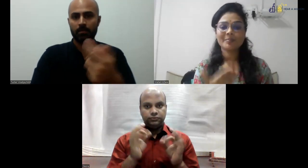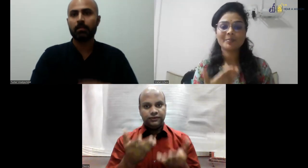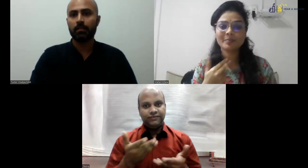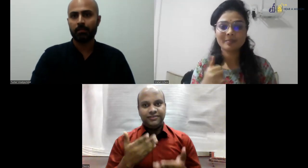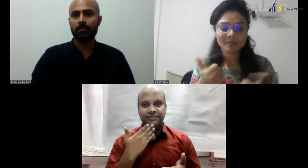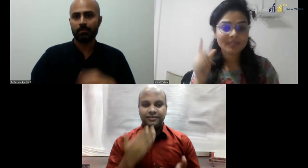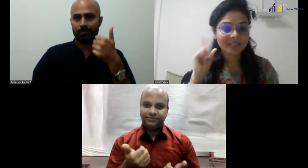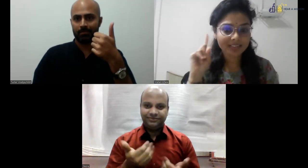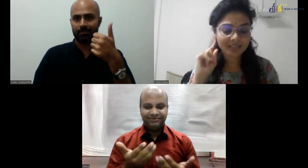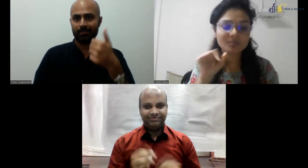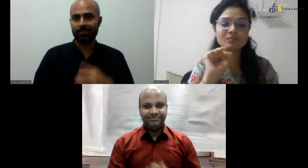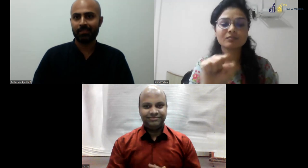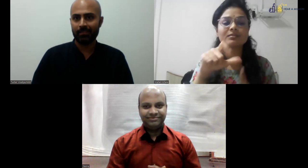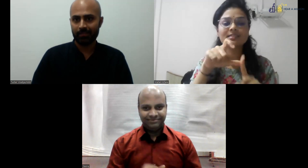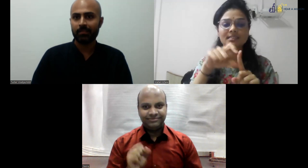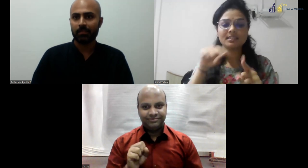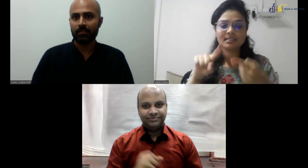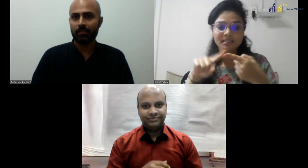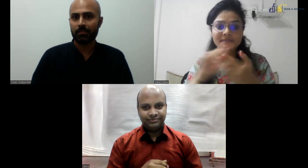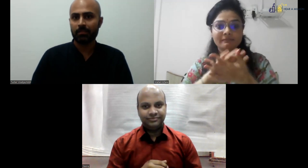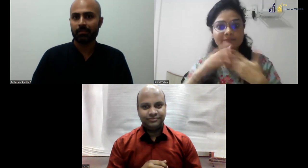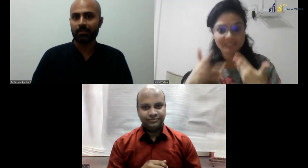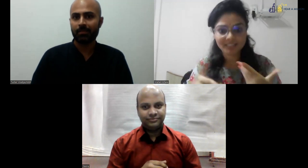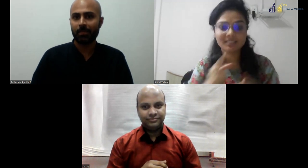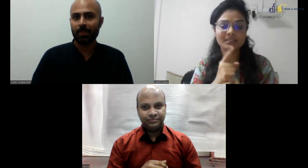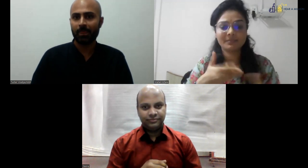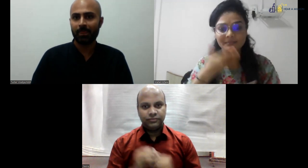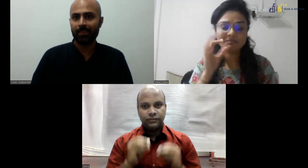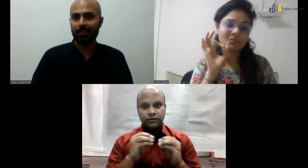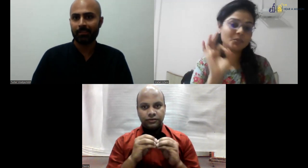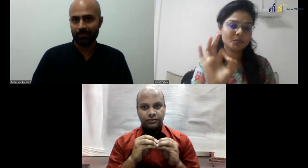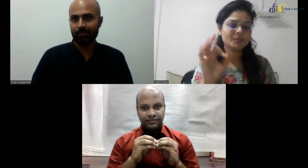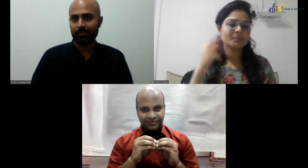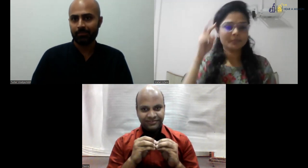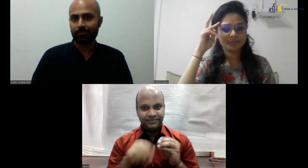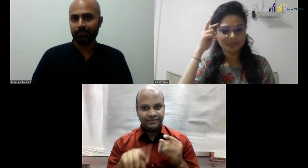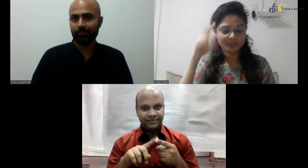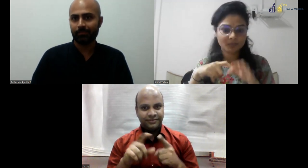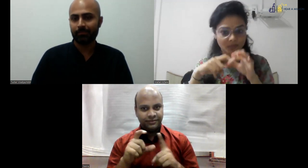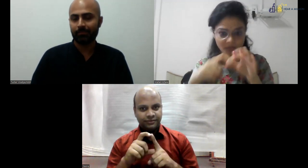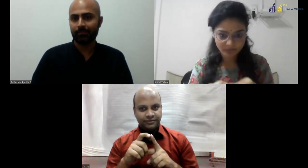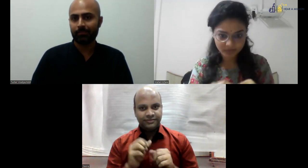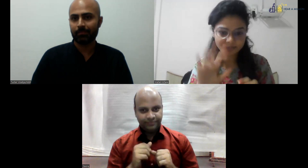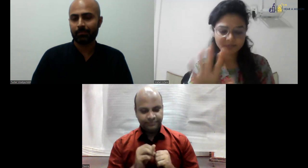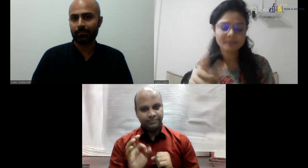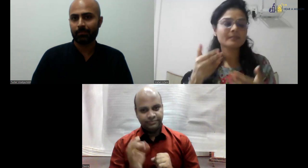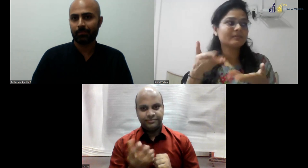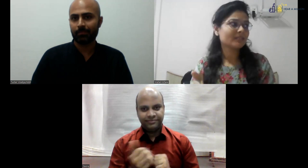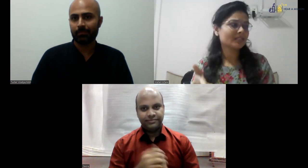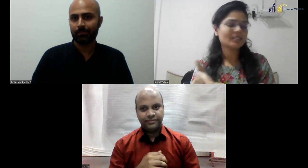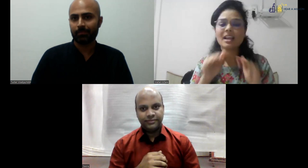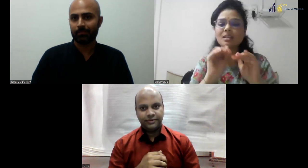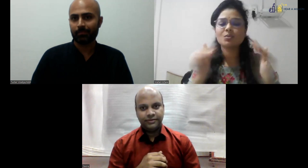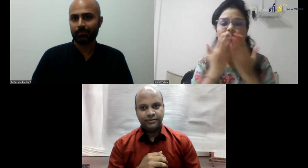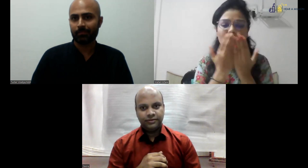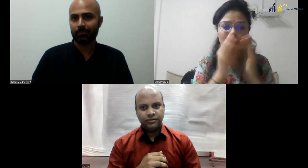Hi, can you see me? Thank you. Hello, Neeraj. Hello, As you have done D.A. and you are teaching to the students, but I